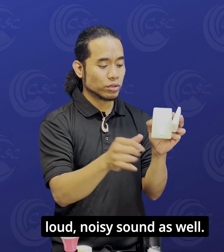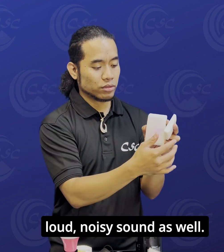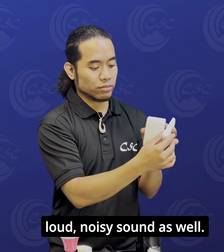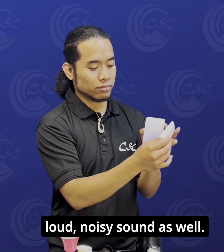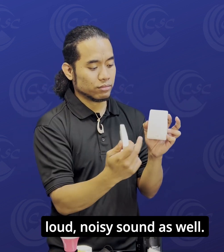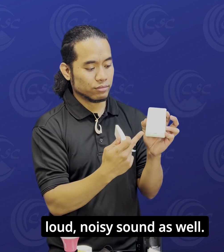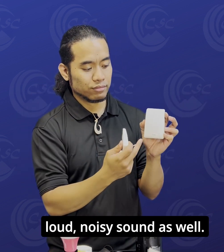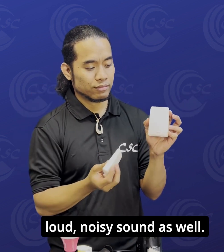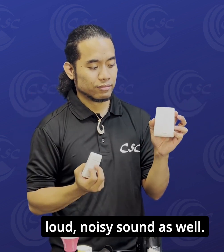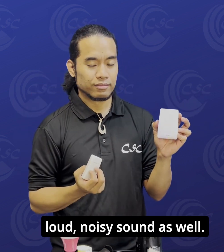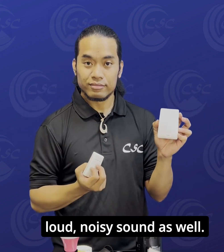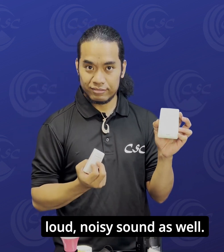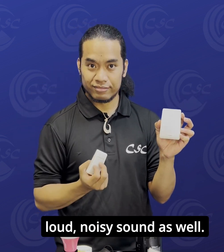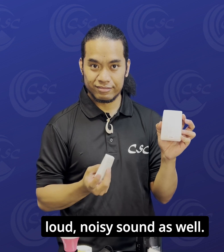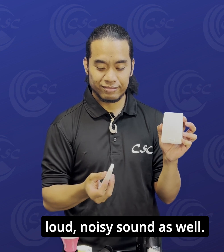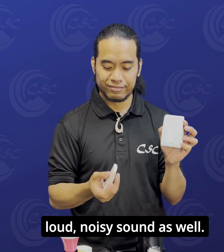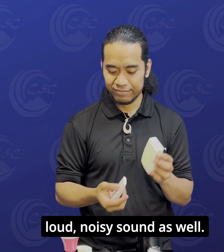loud, noisy sound as well.